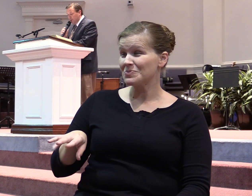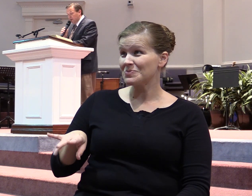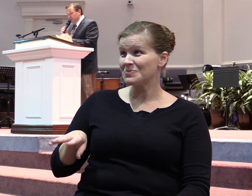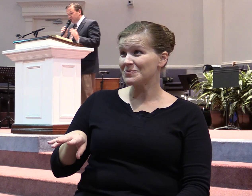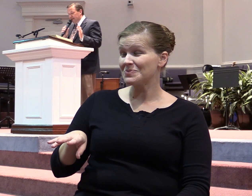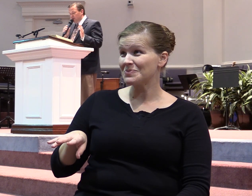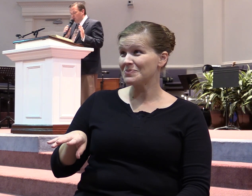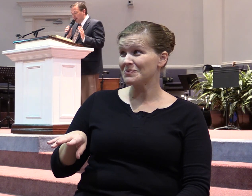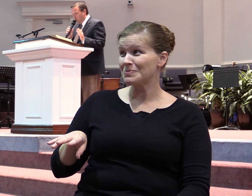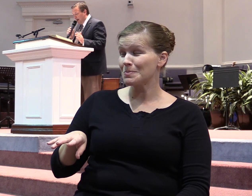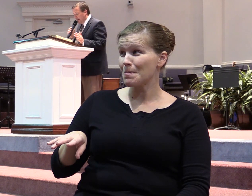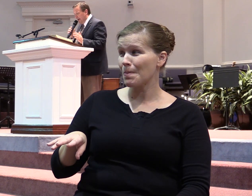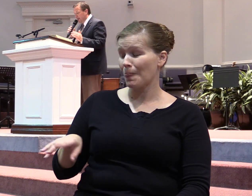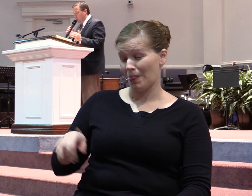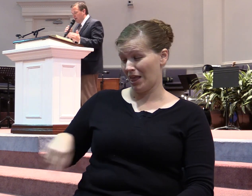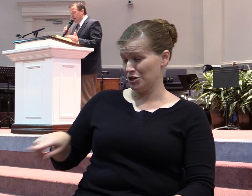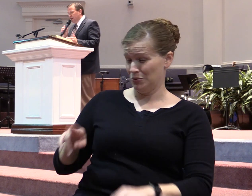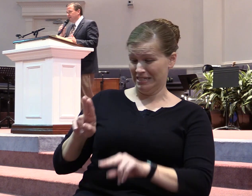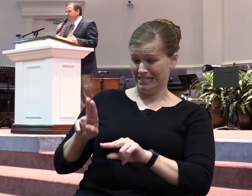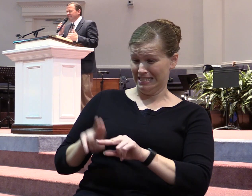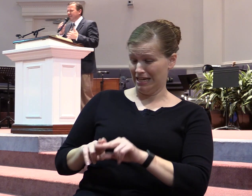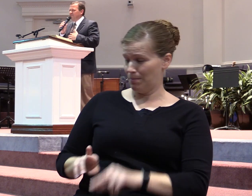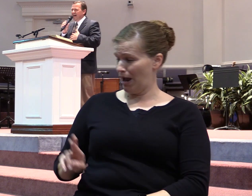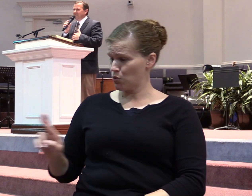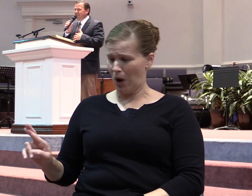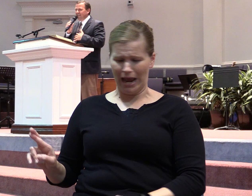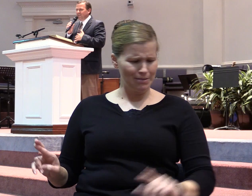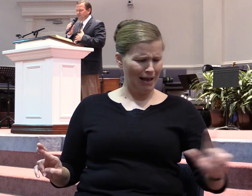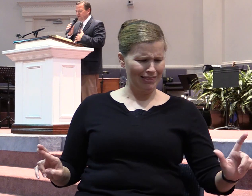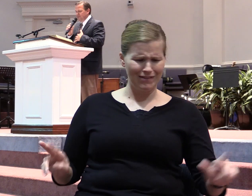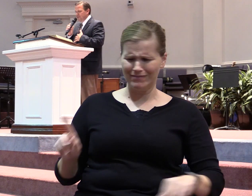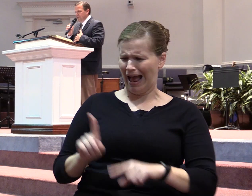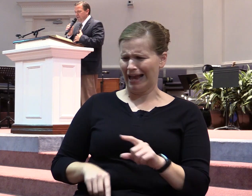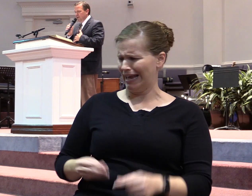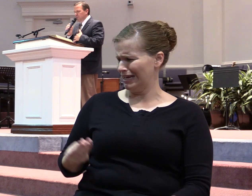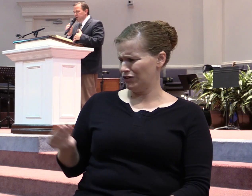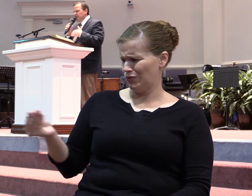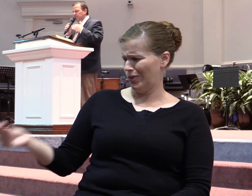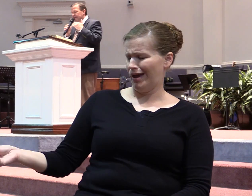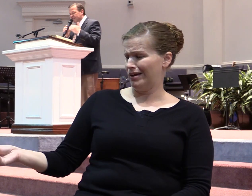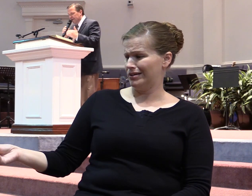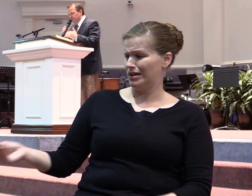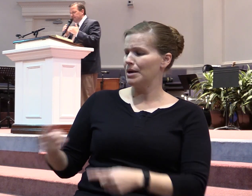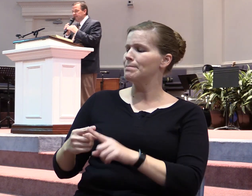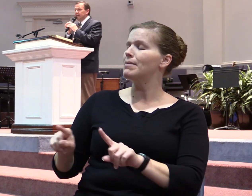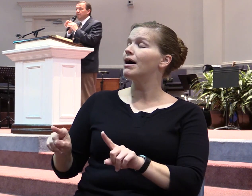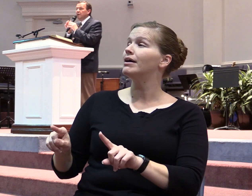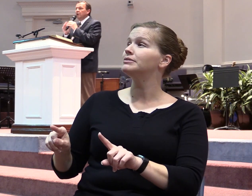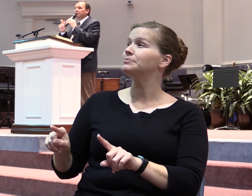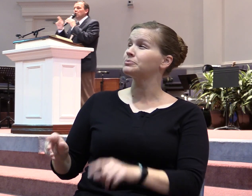But to sit on my right hand and on my left hand, that's not mine to give. But it shall be given to them for